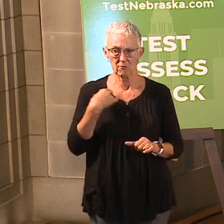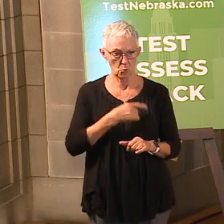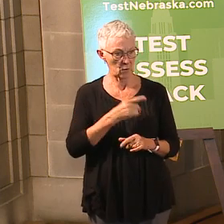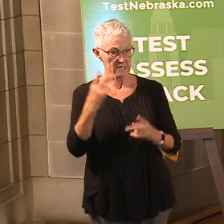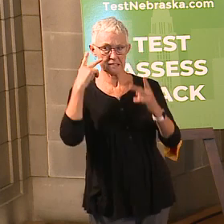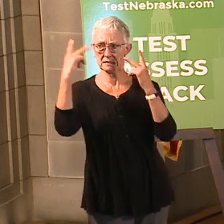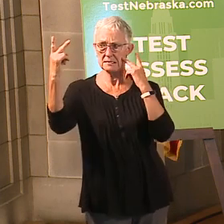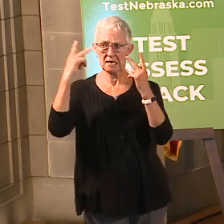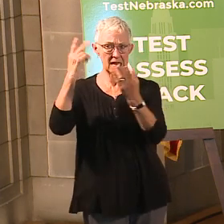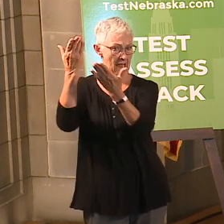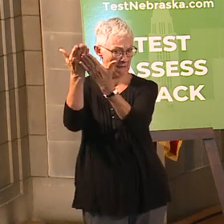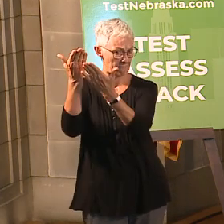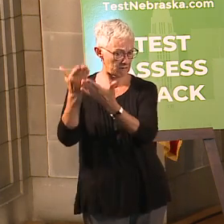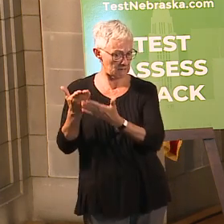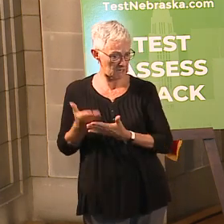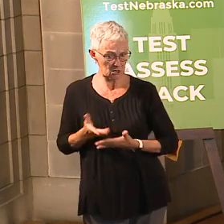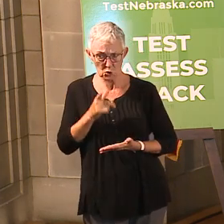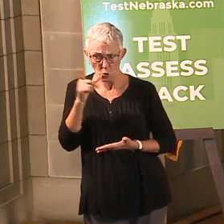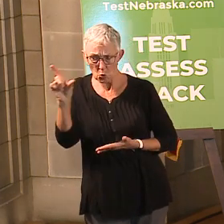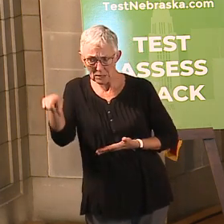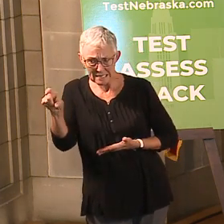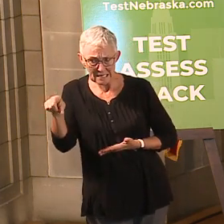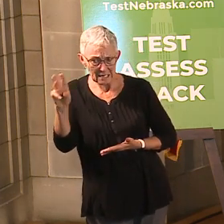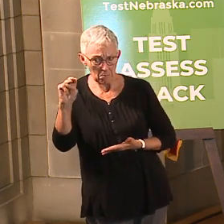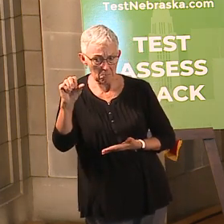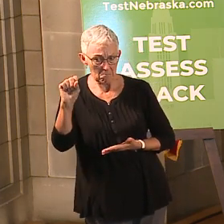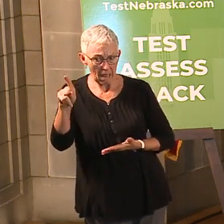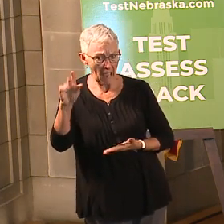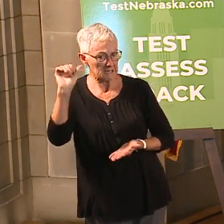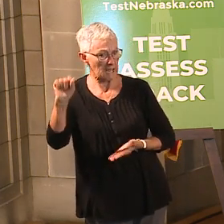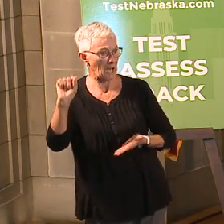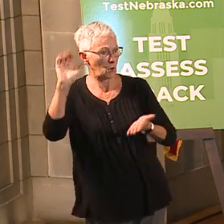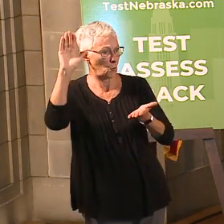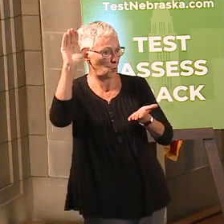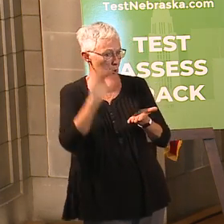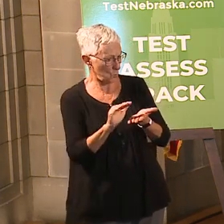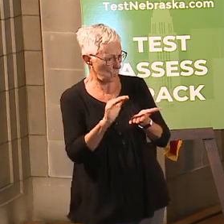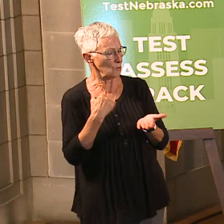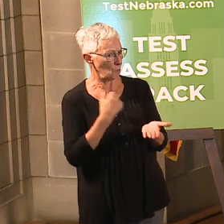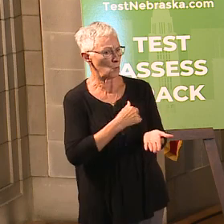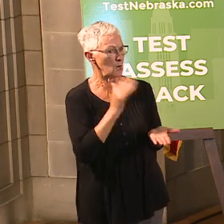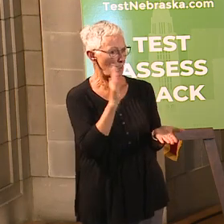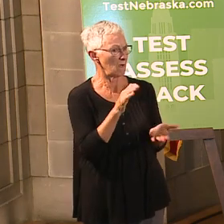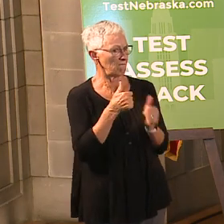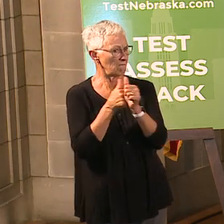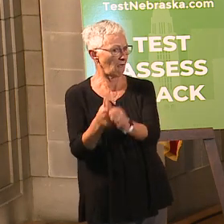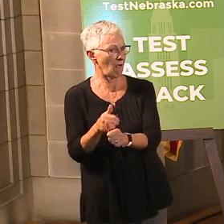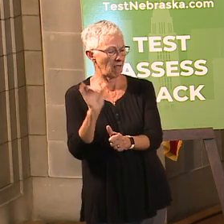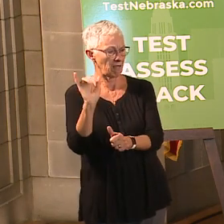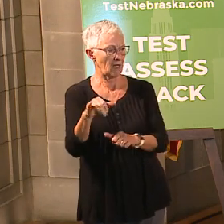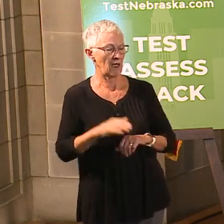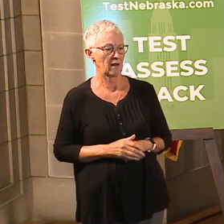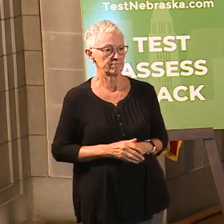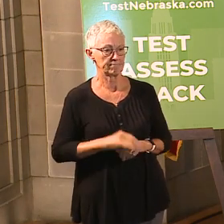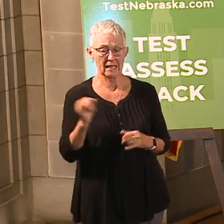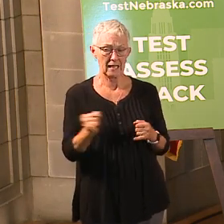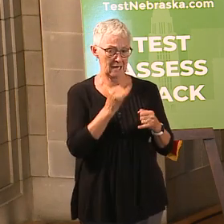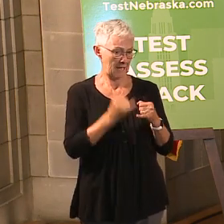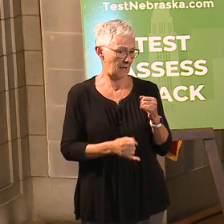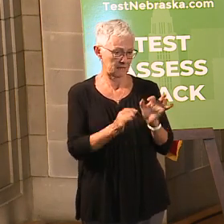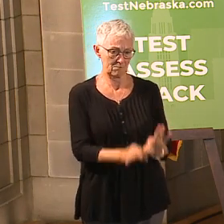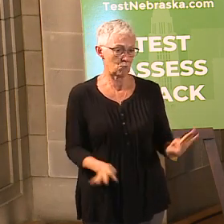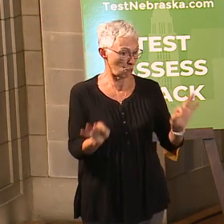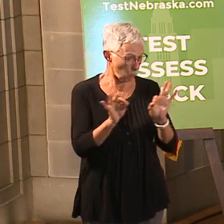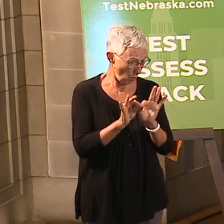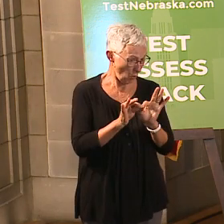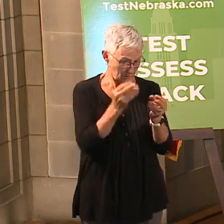something's not working as well, we're going to be in there making adjustments as we continue to go. And I would just lastly say, really what happens in our